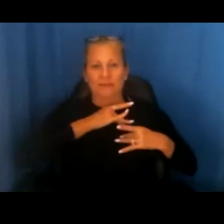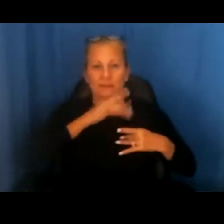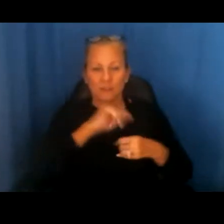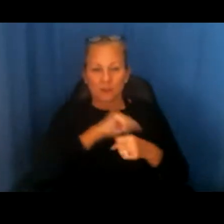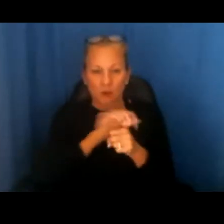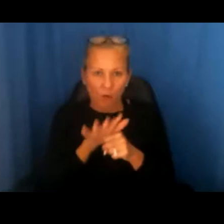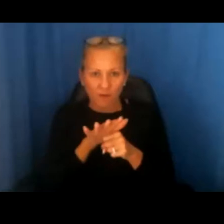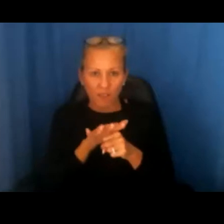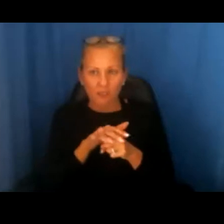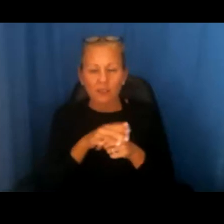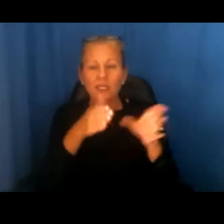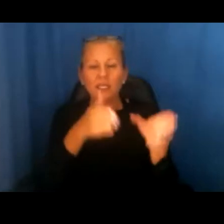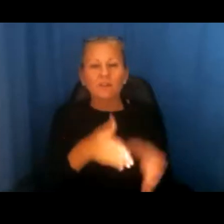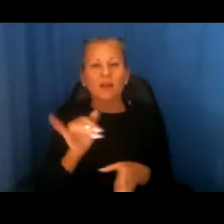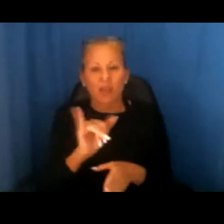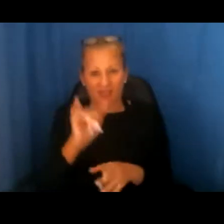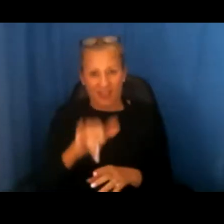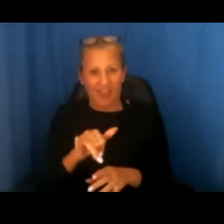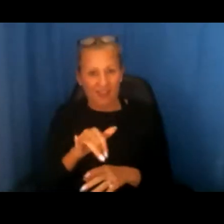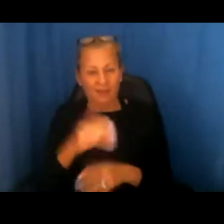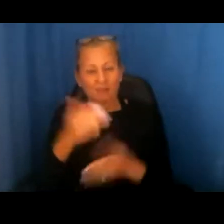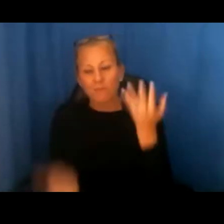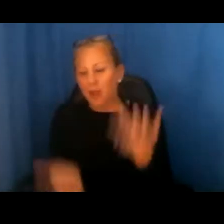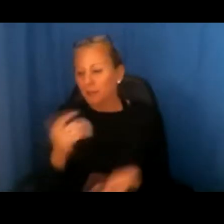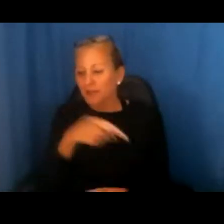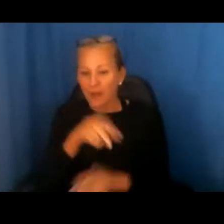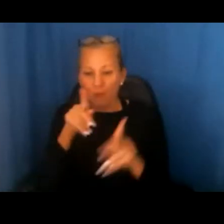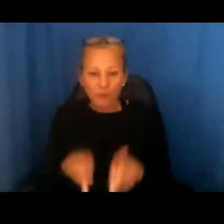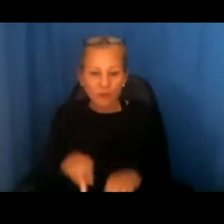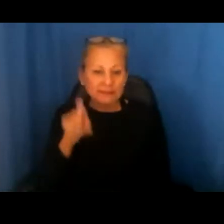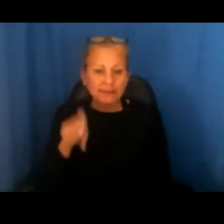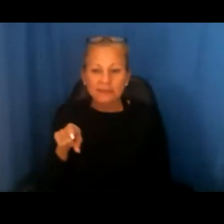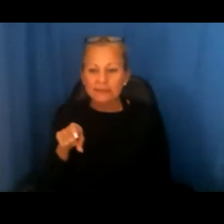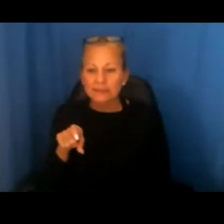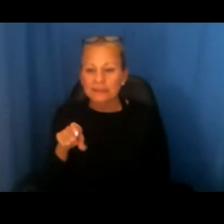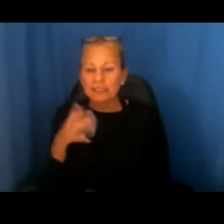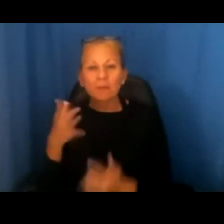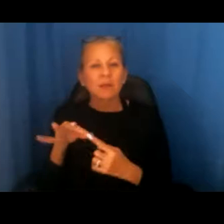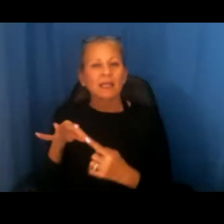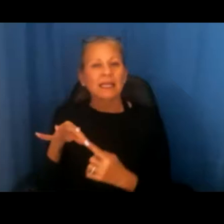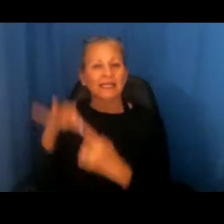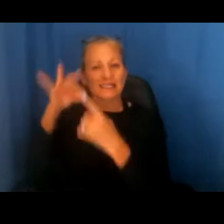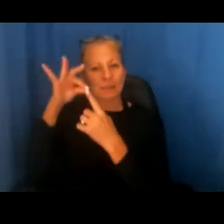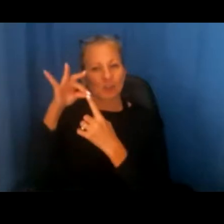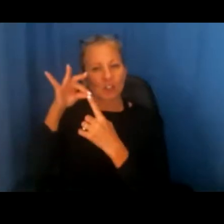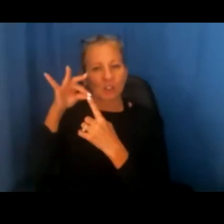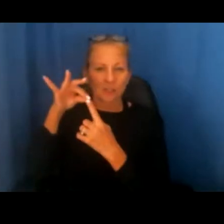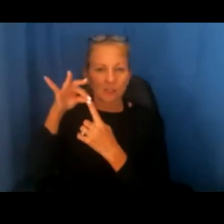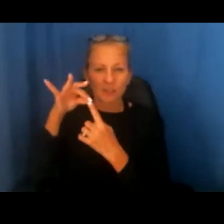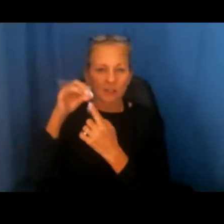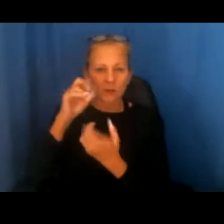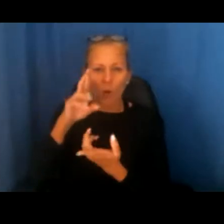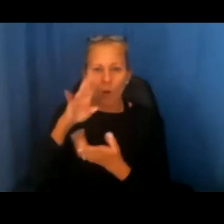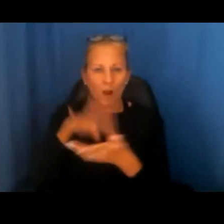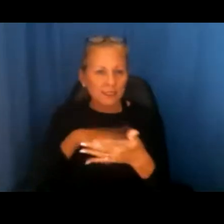Well, individuals like that may need an exception or a